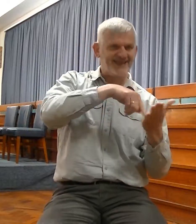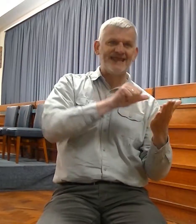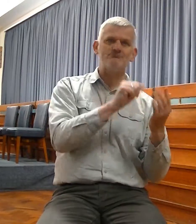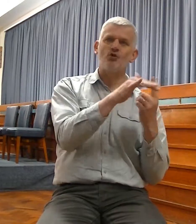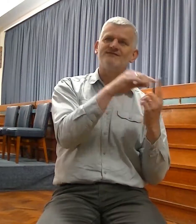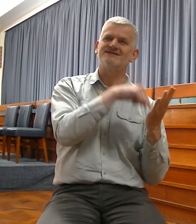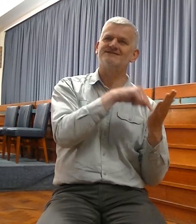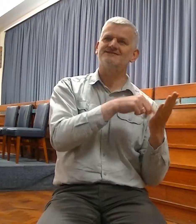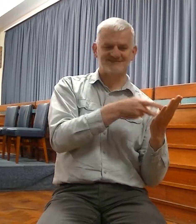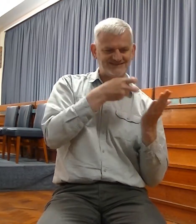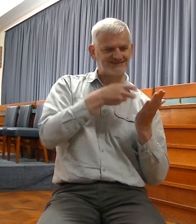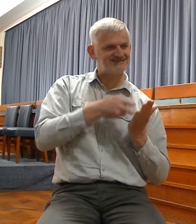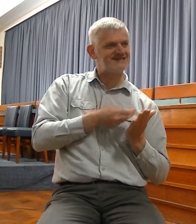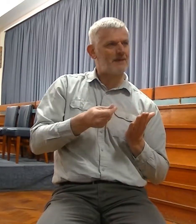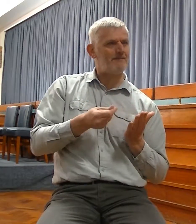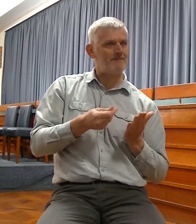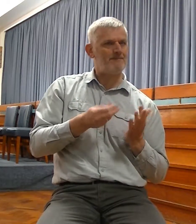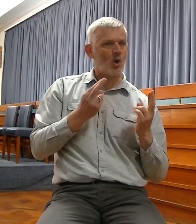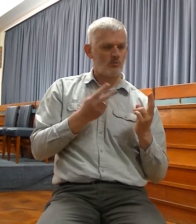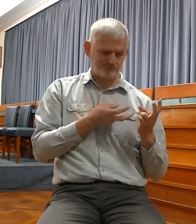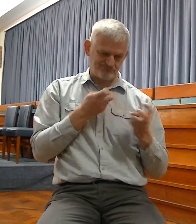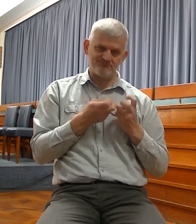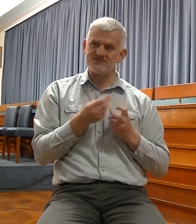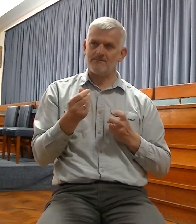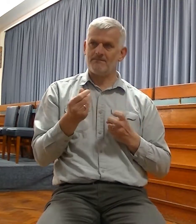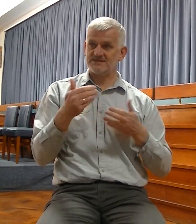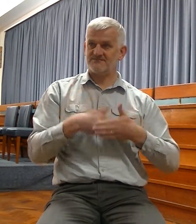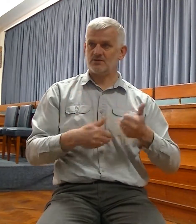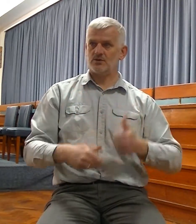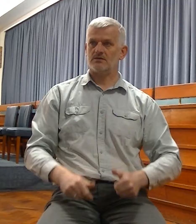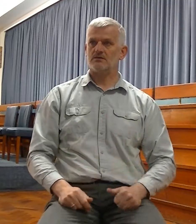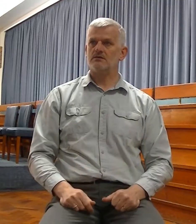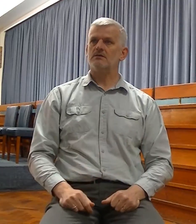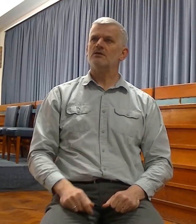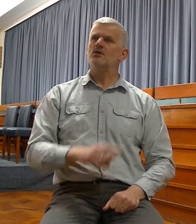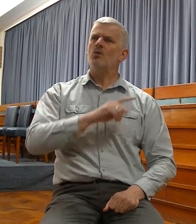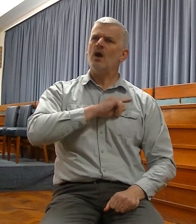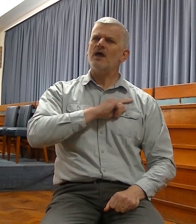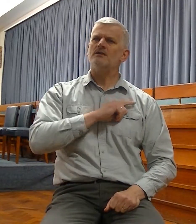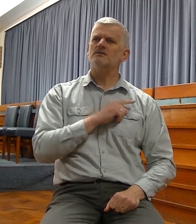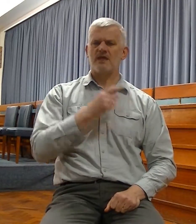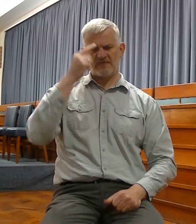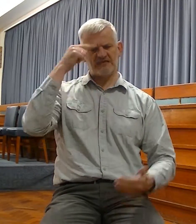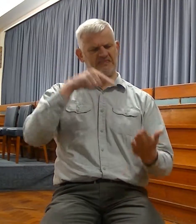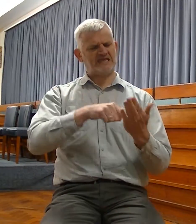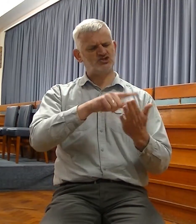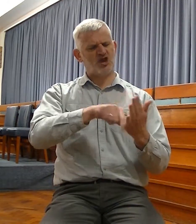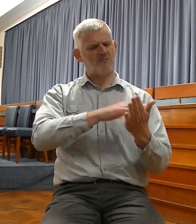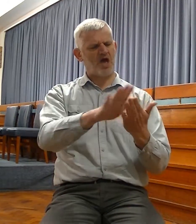number, because one thinks of the book of the prophet Jeremiah as an essentially gloomy book,